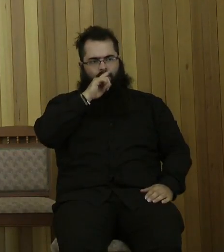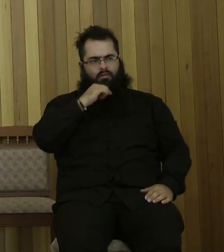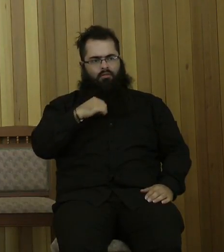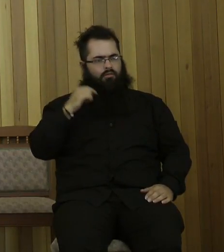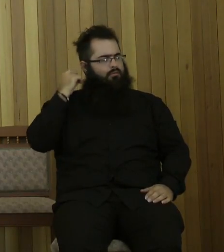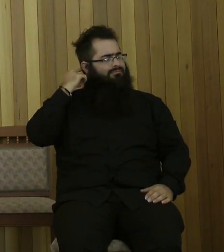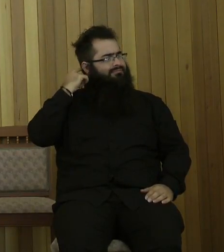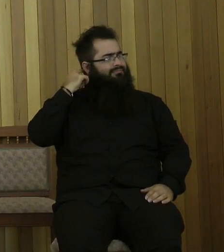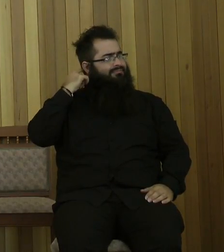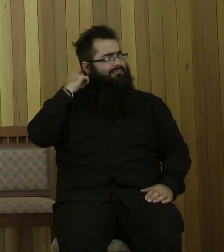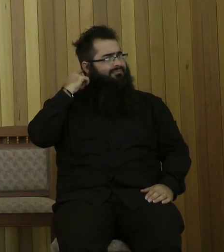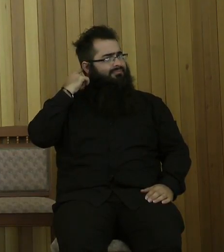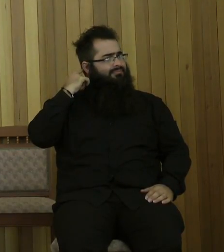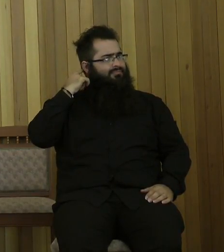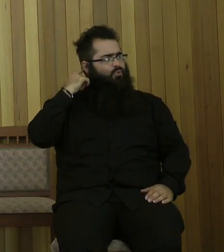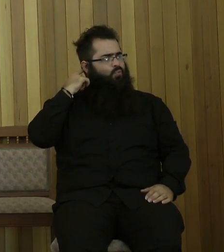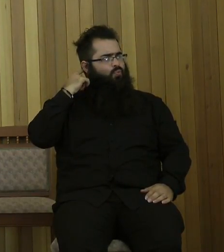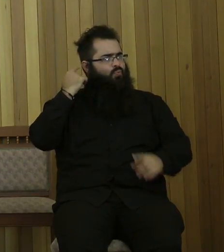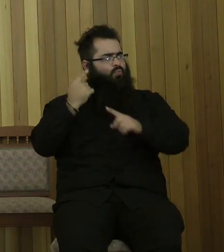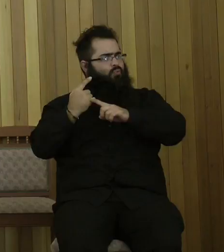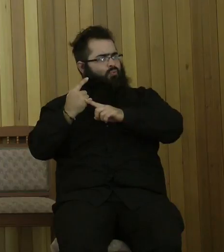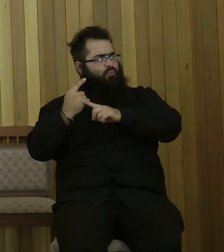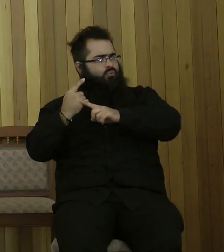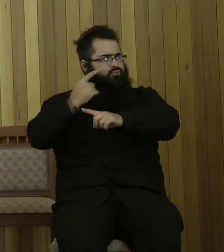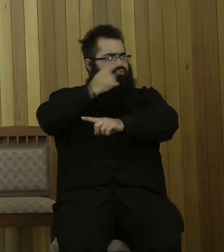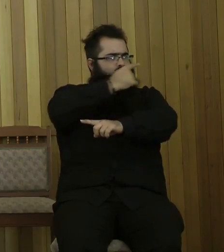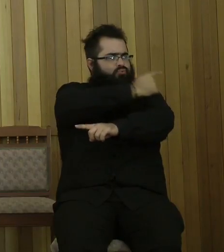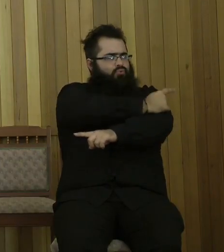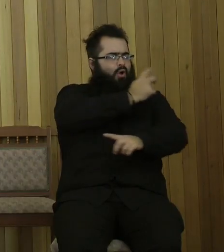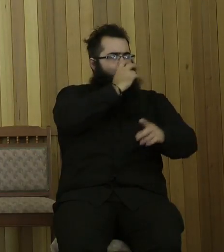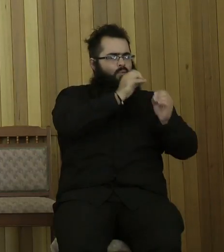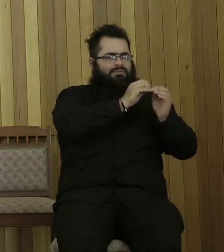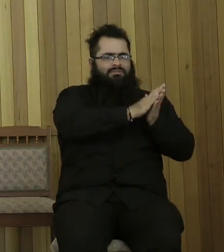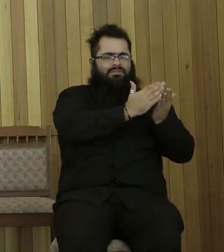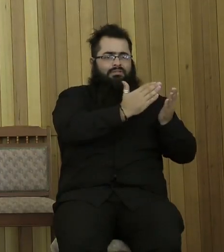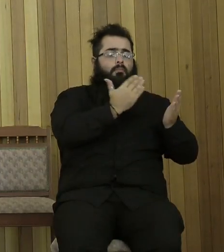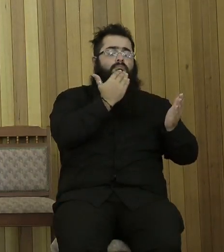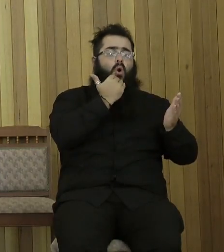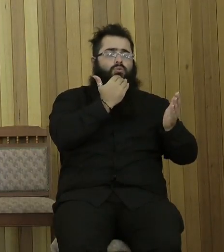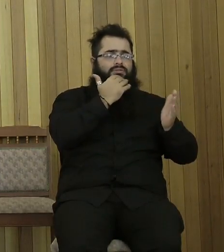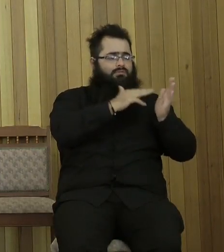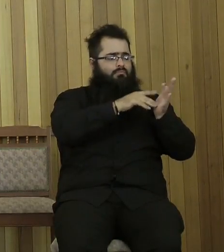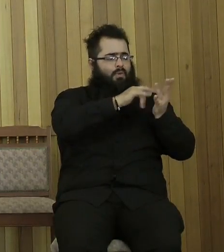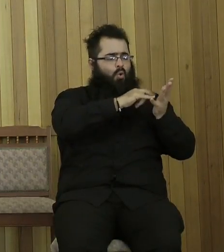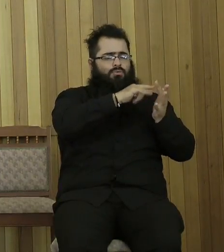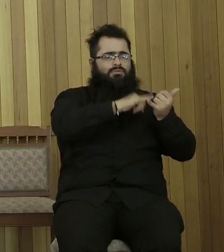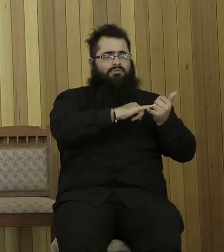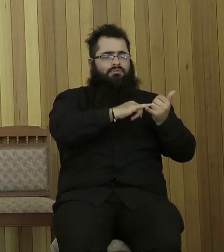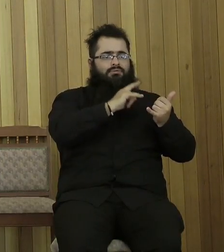It was pretty early in the life of the Israelites when Moses had such and said to them in St. Deuteronomy, when he said, Is He not